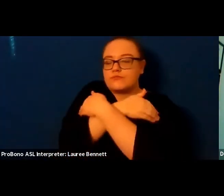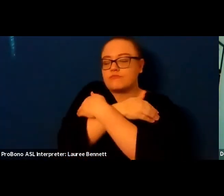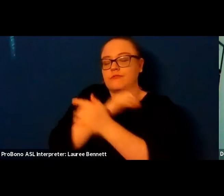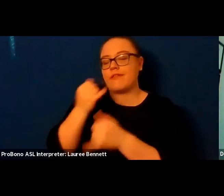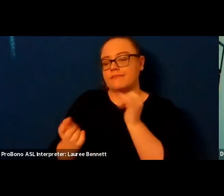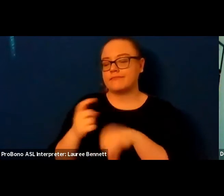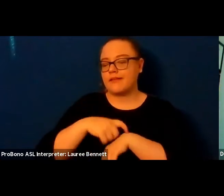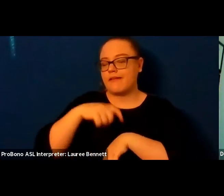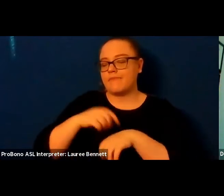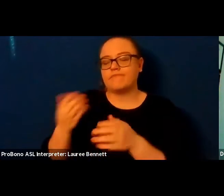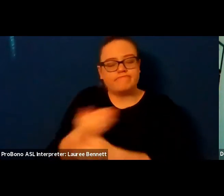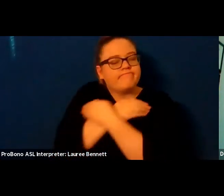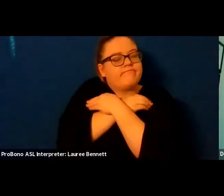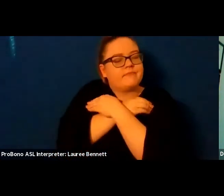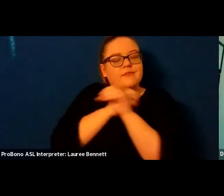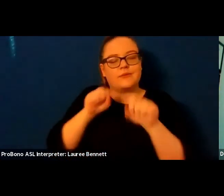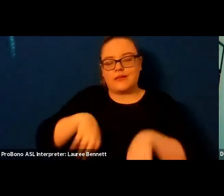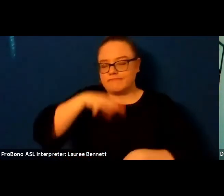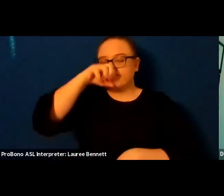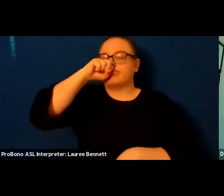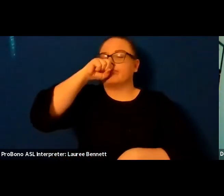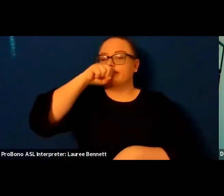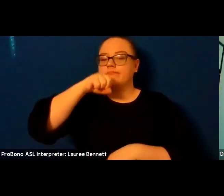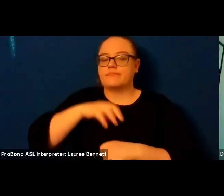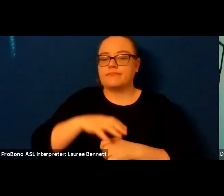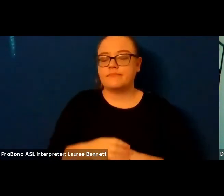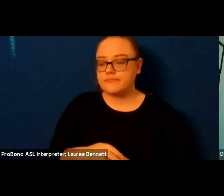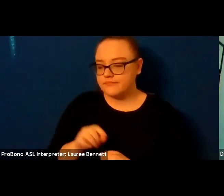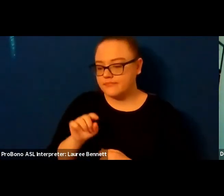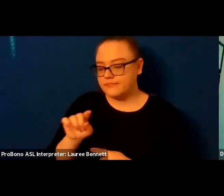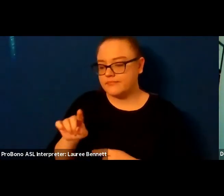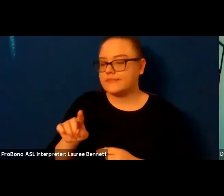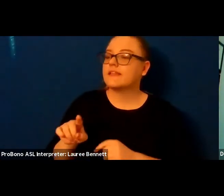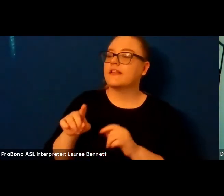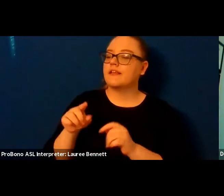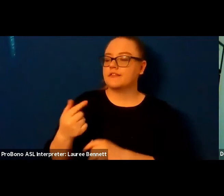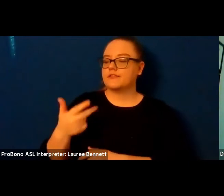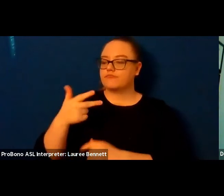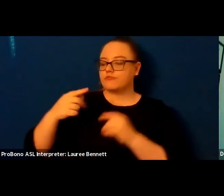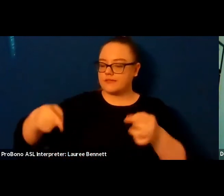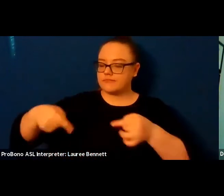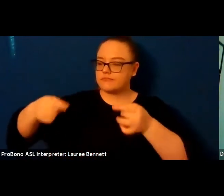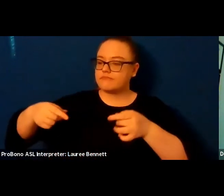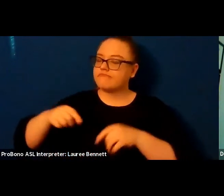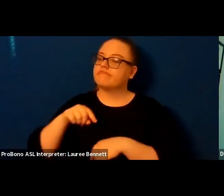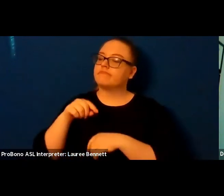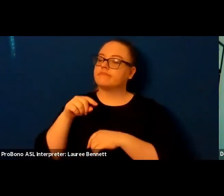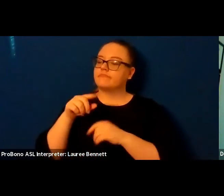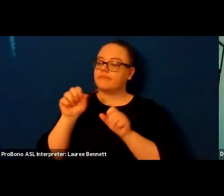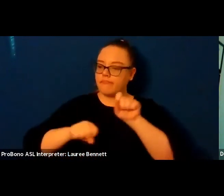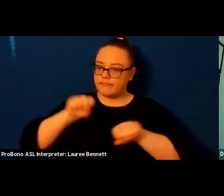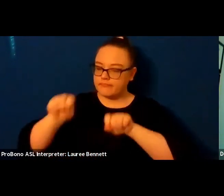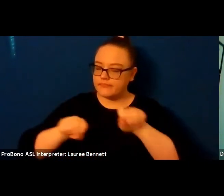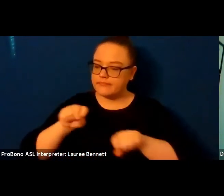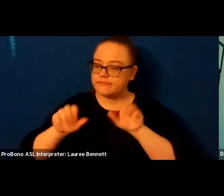cool filter kings and leaving he pushed the tricycle toward you purple and white streamers has limp